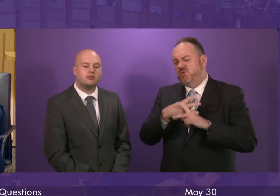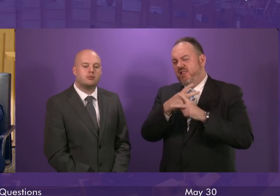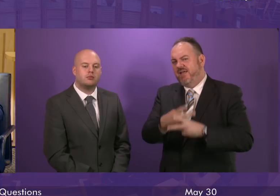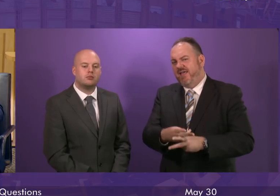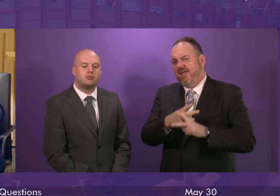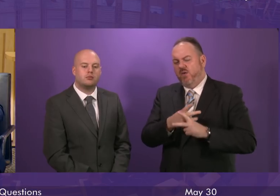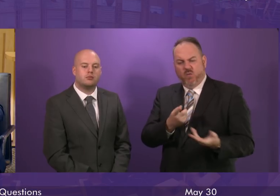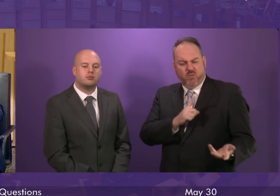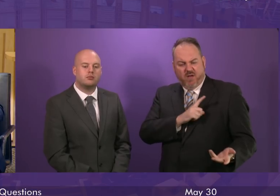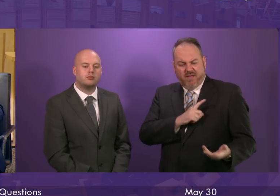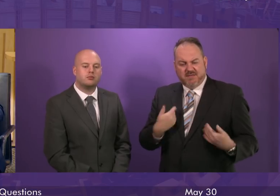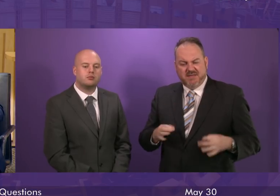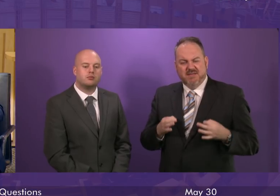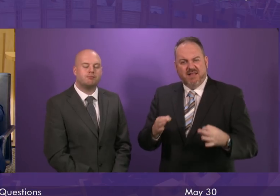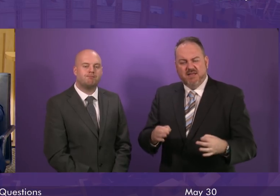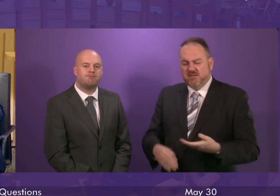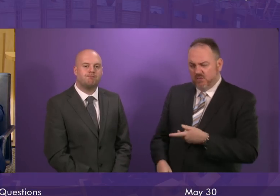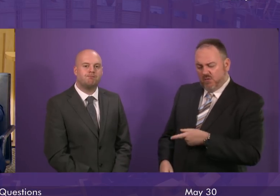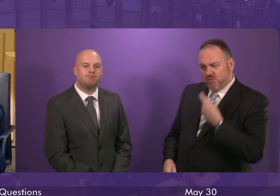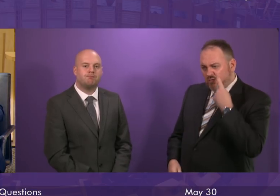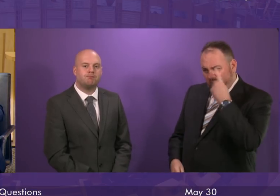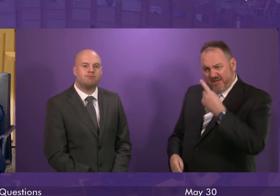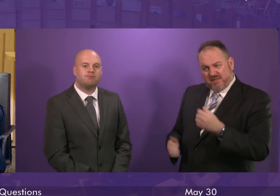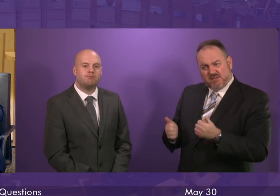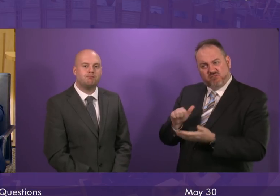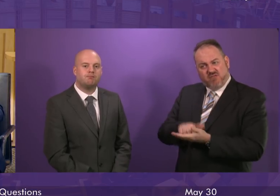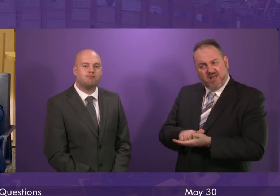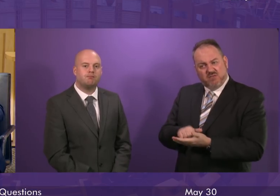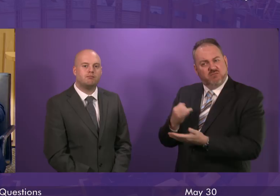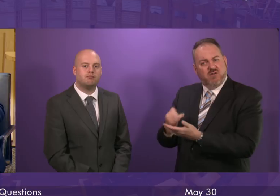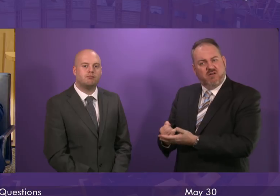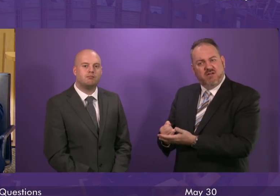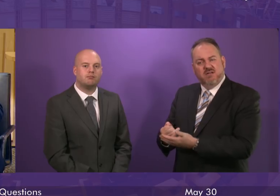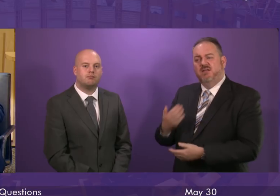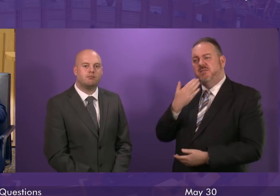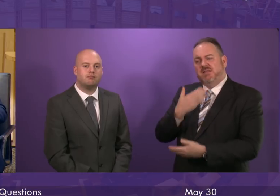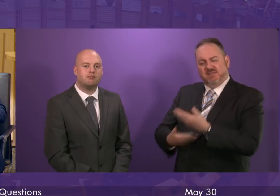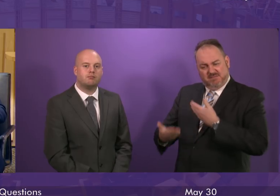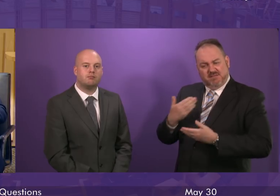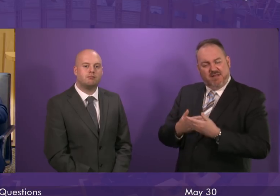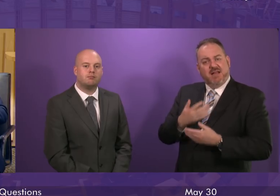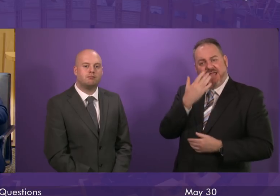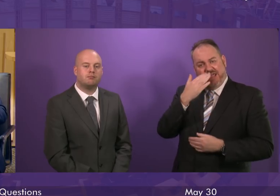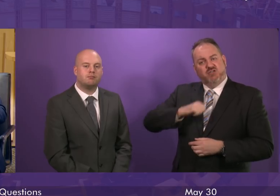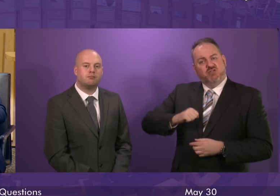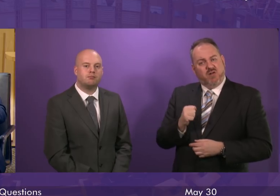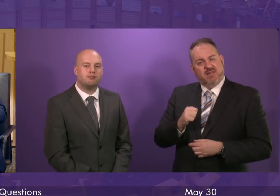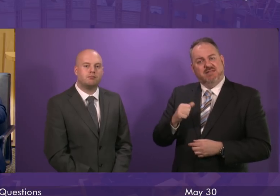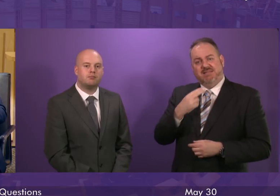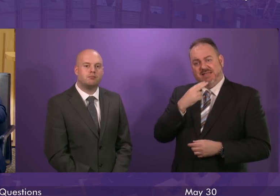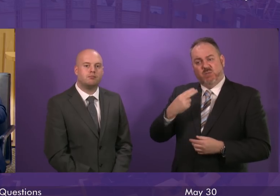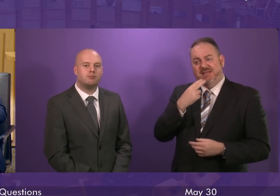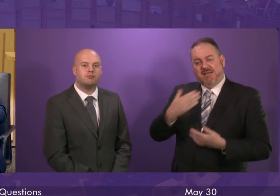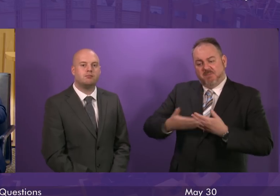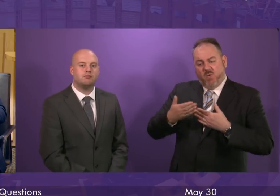reasons for delays. Does the First Minister think this is acceptable and will she accept the recommendations from Age Scotland that more regular data collection